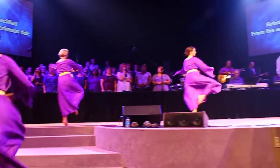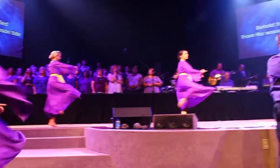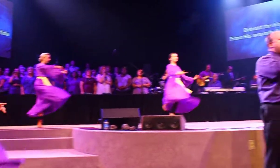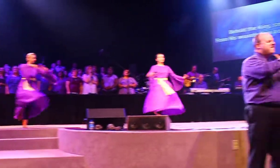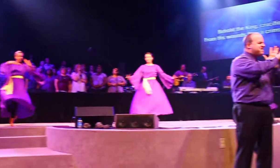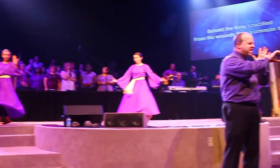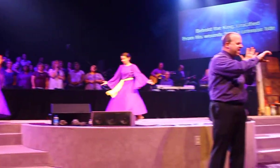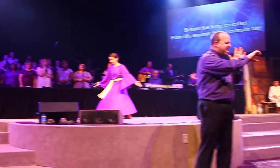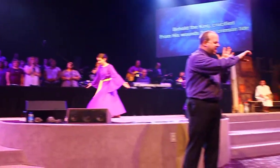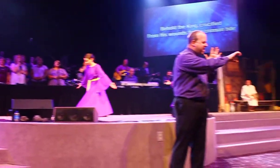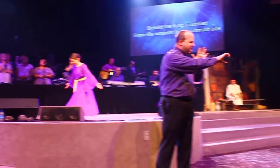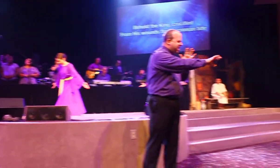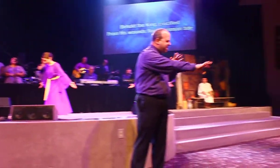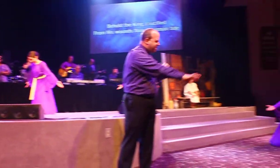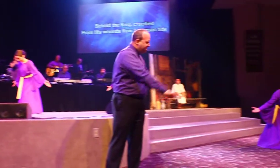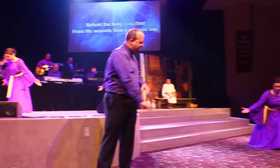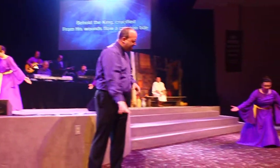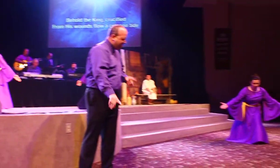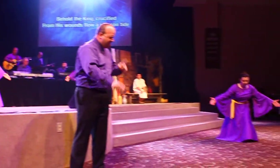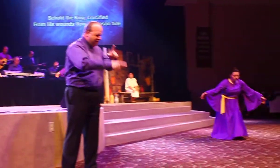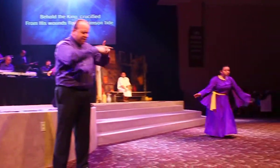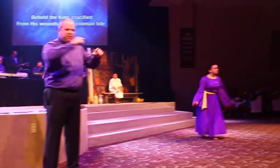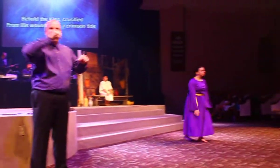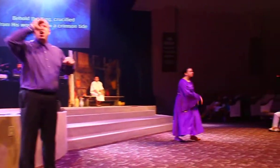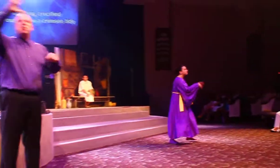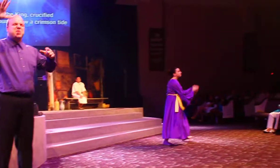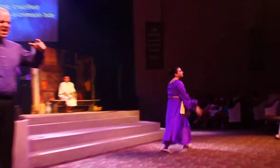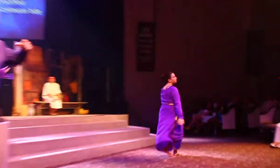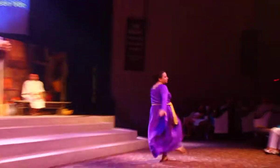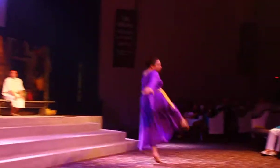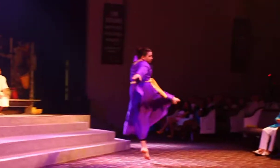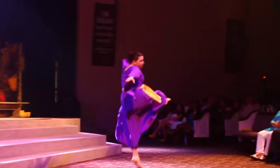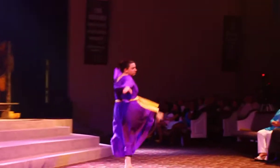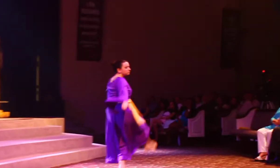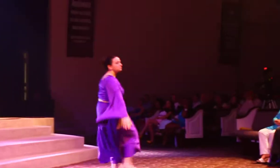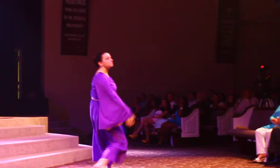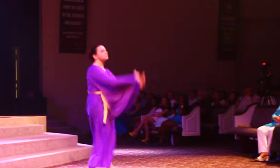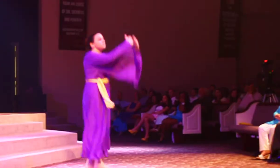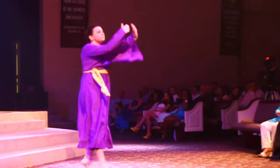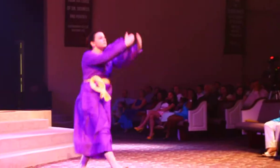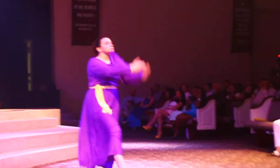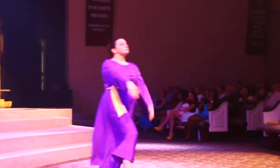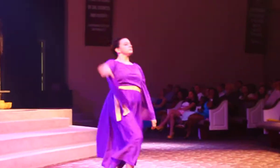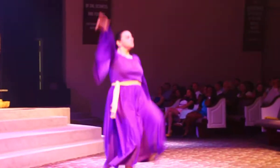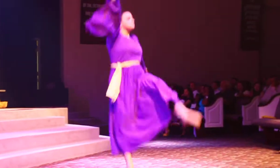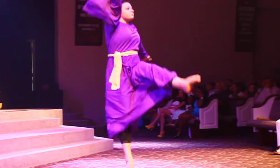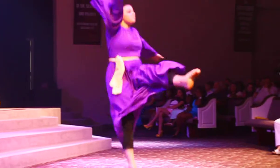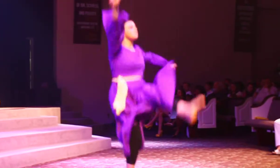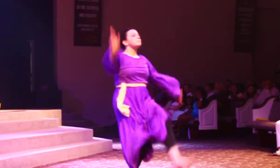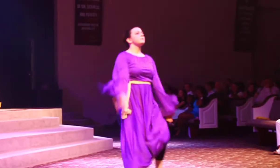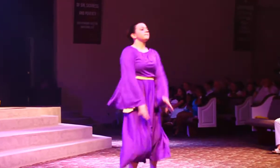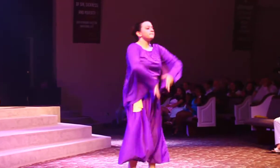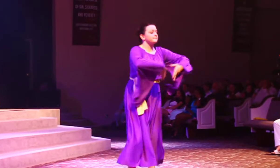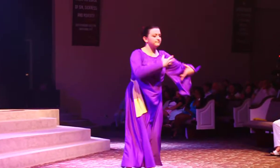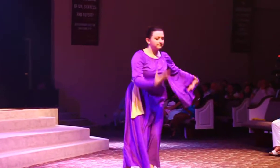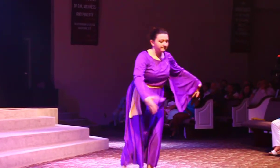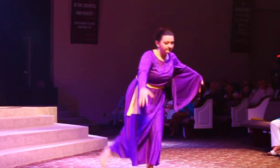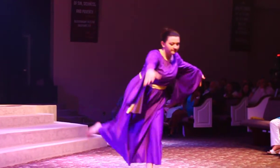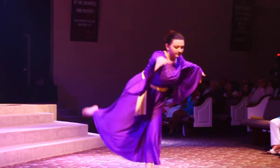Crucified From His wounds go a crimson